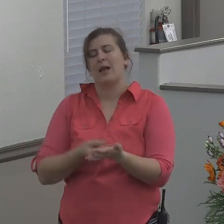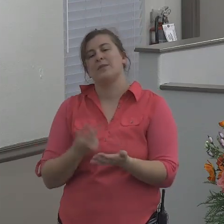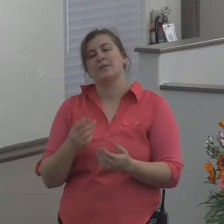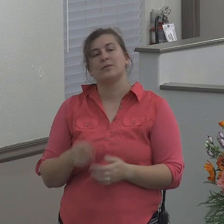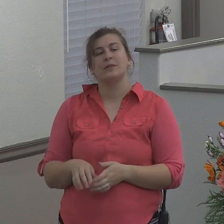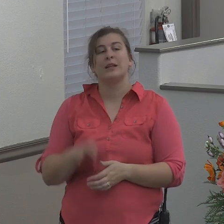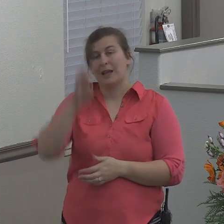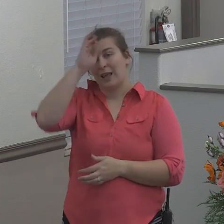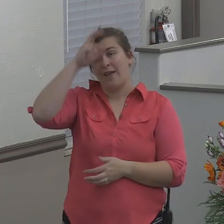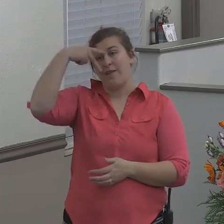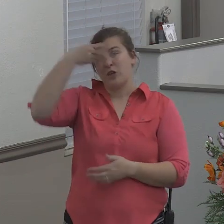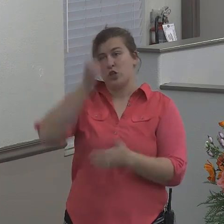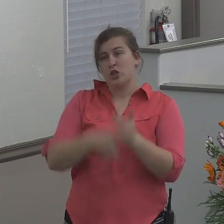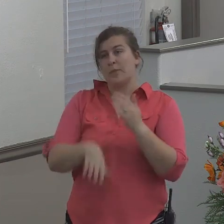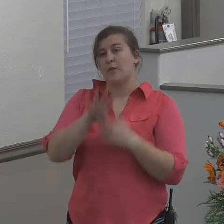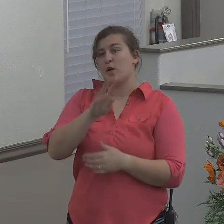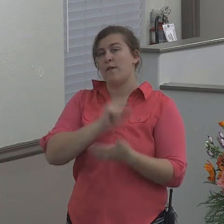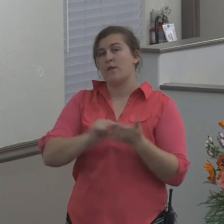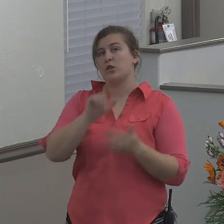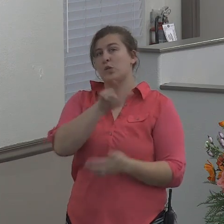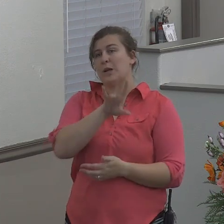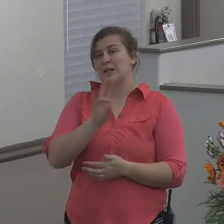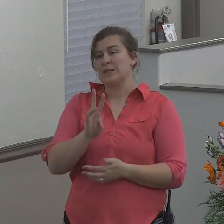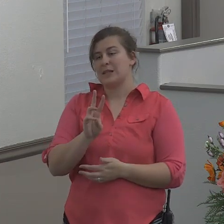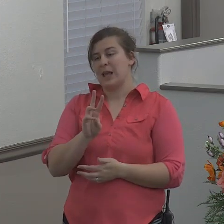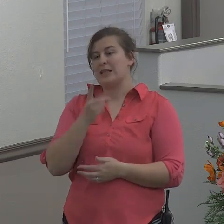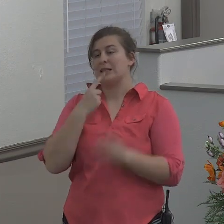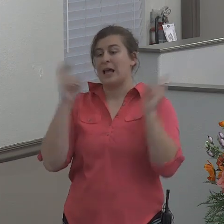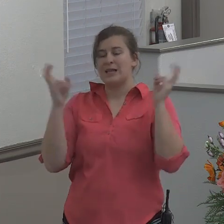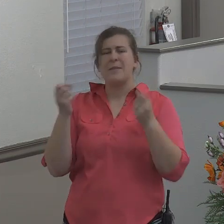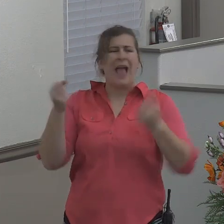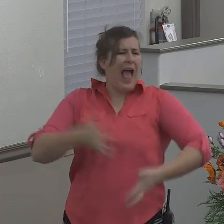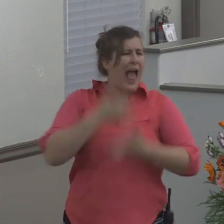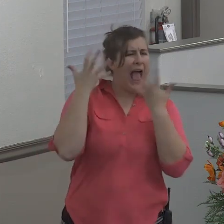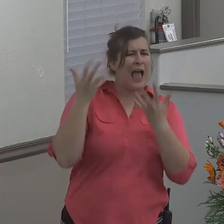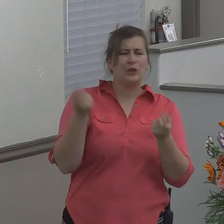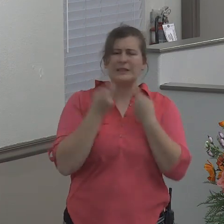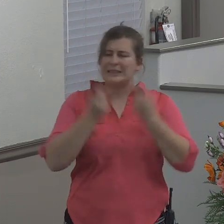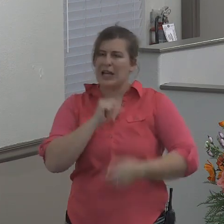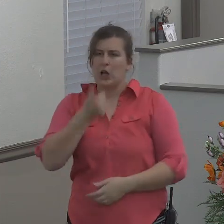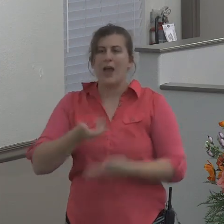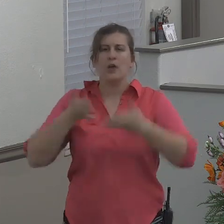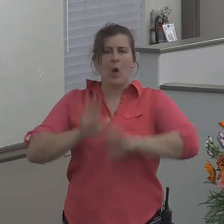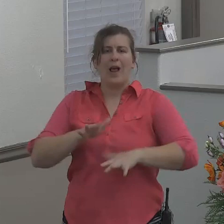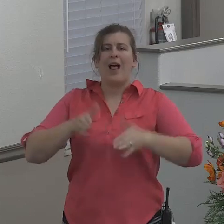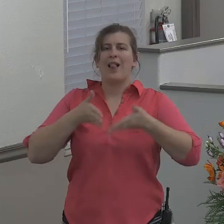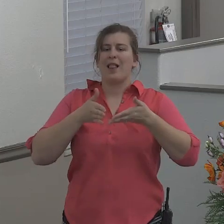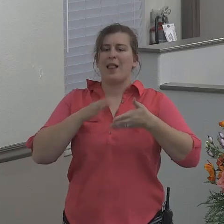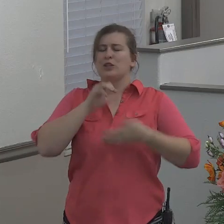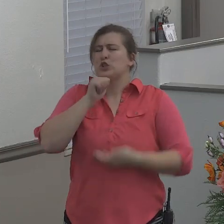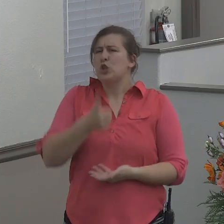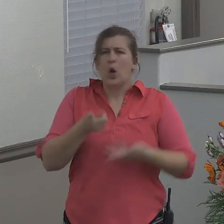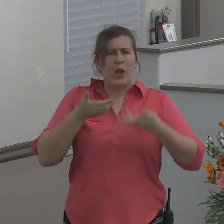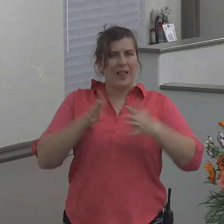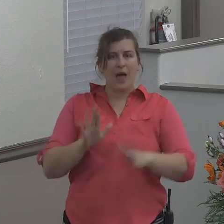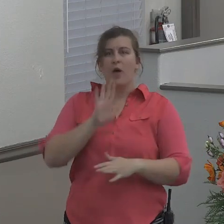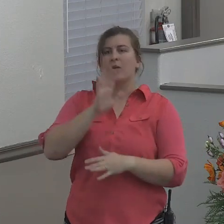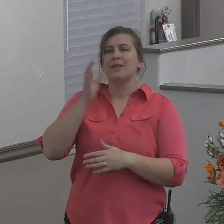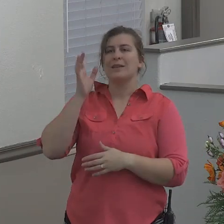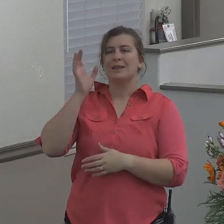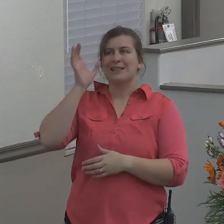Ephesians 4 26, the Bible says, Be ye angry and sin not, let not the sun go down upon your wrath.